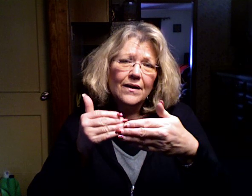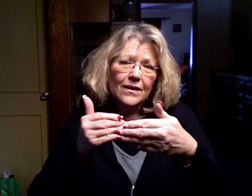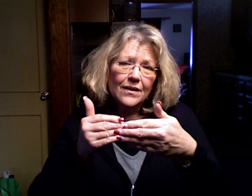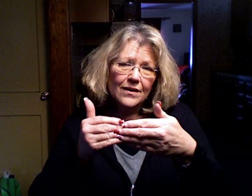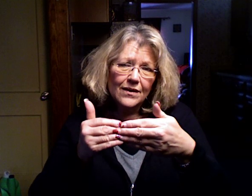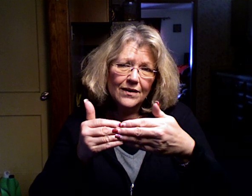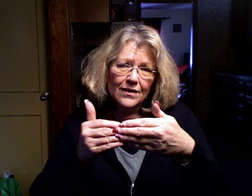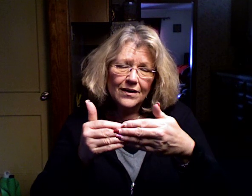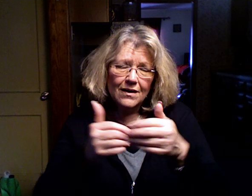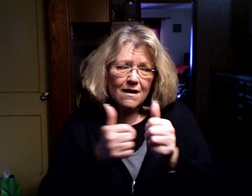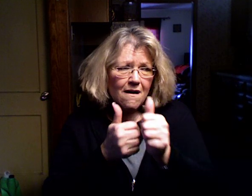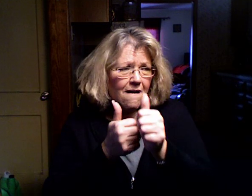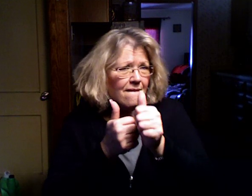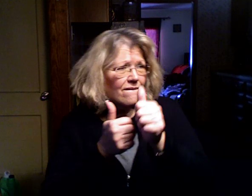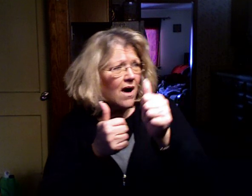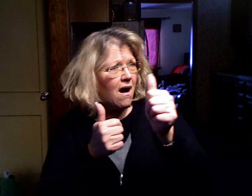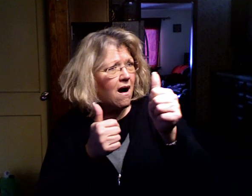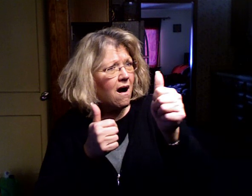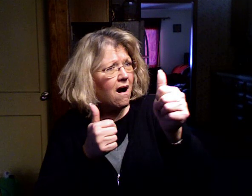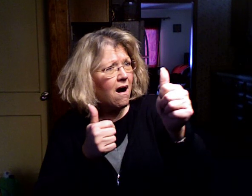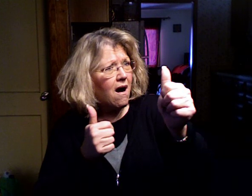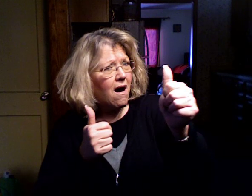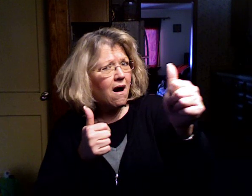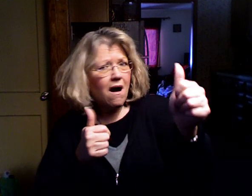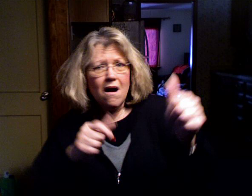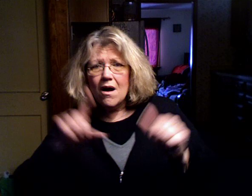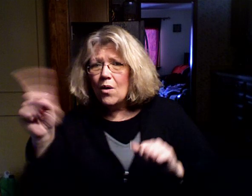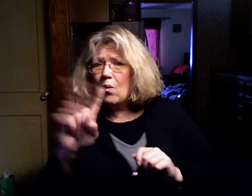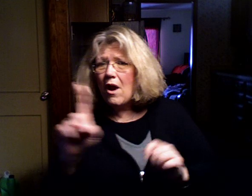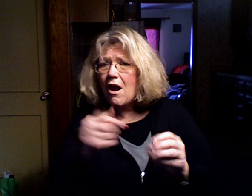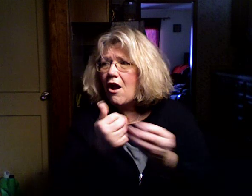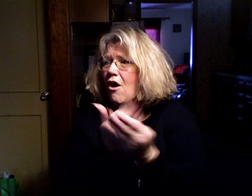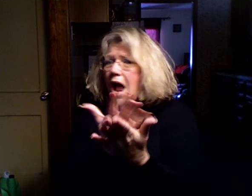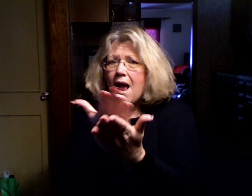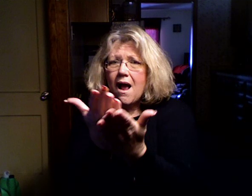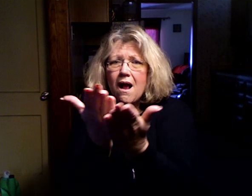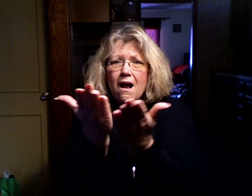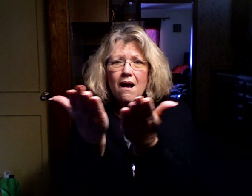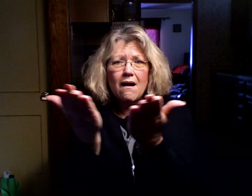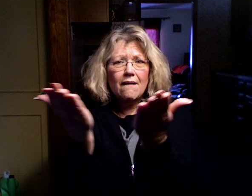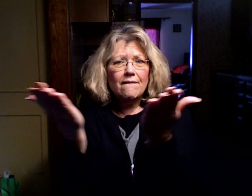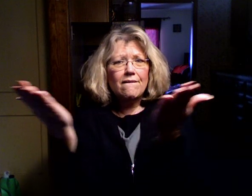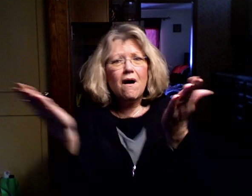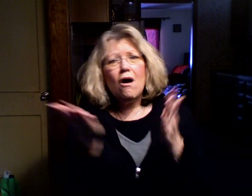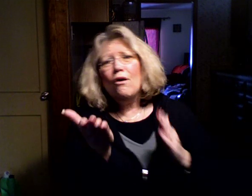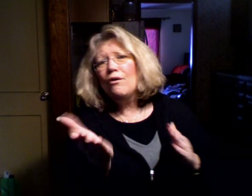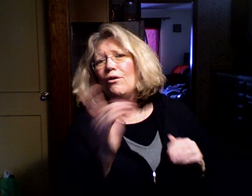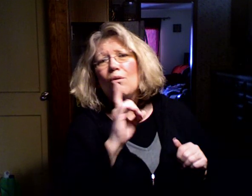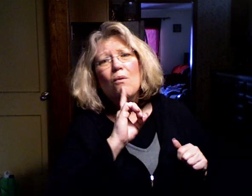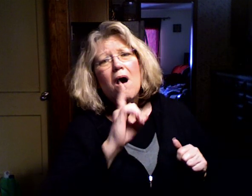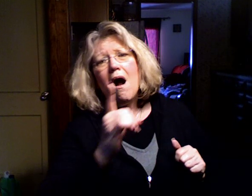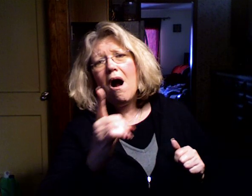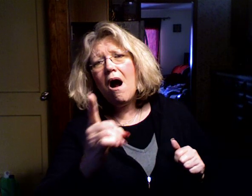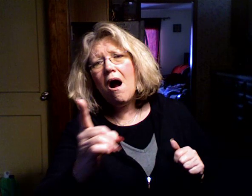Where the Where Where